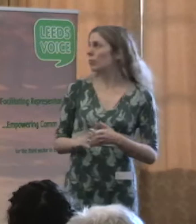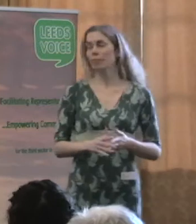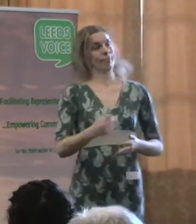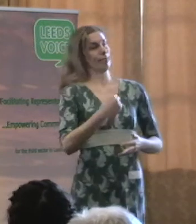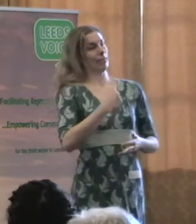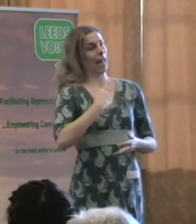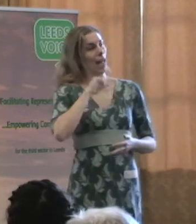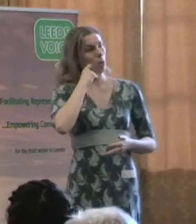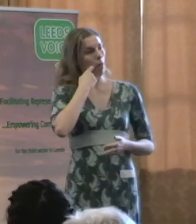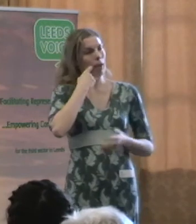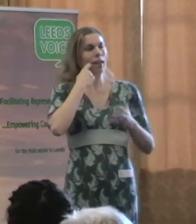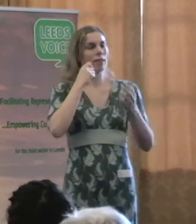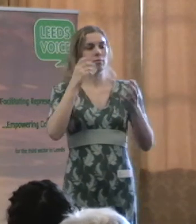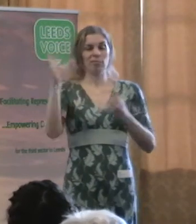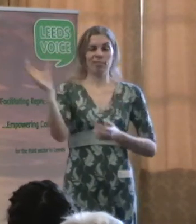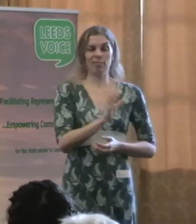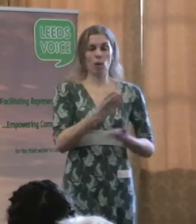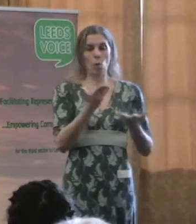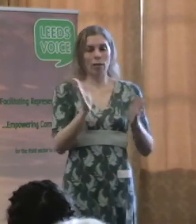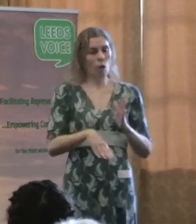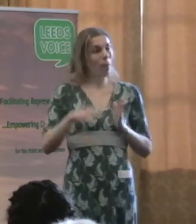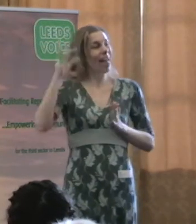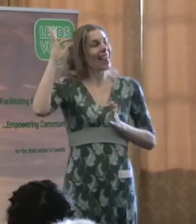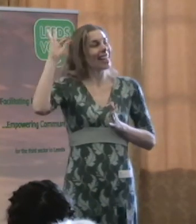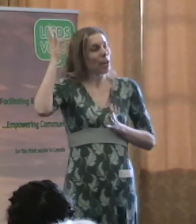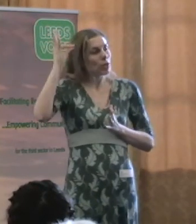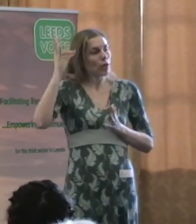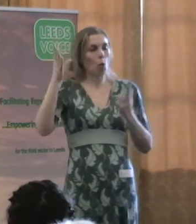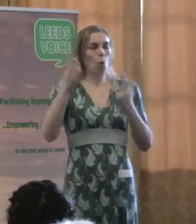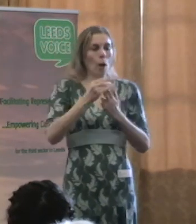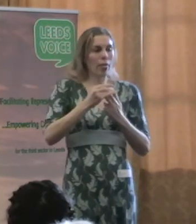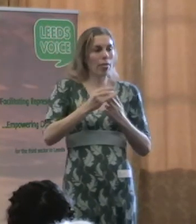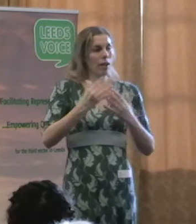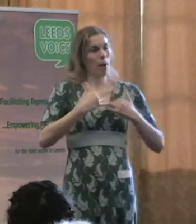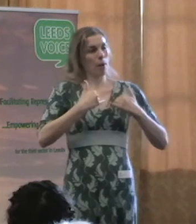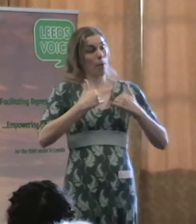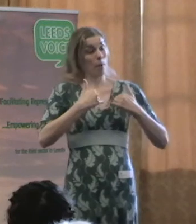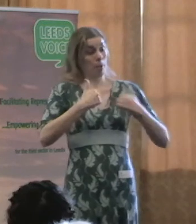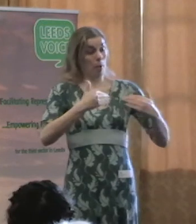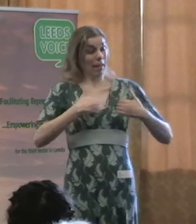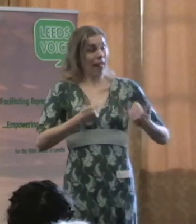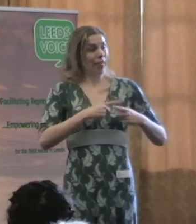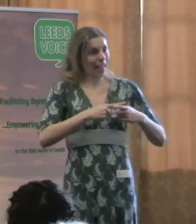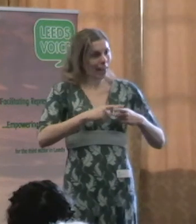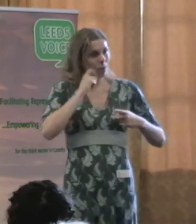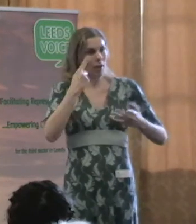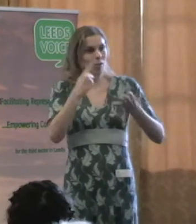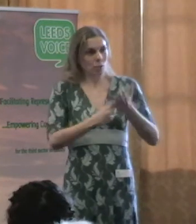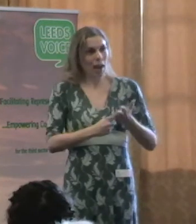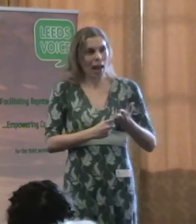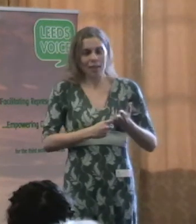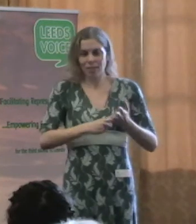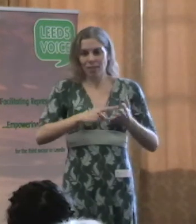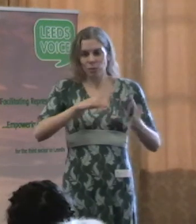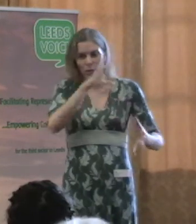be jointly appointed by the City Council of Public Health England. So, although I will be employed by